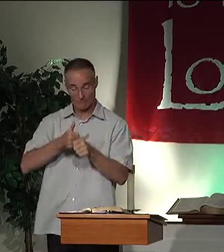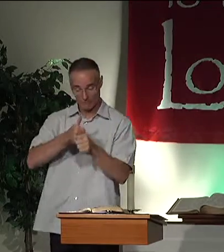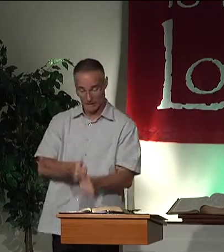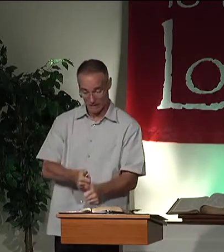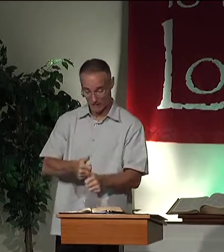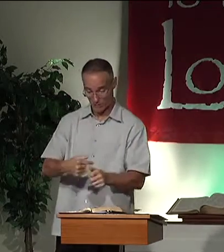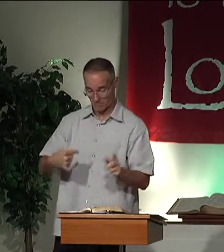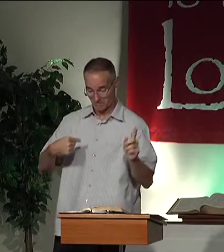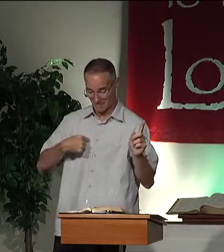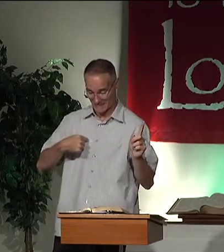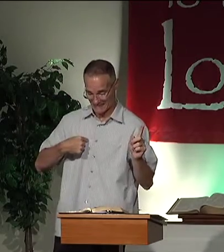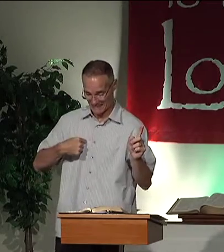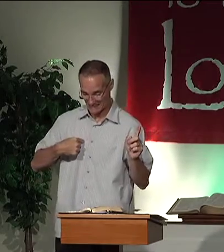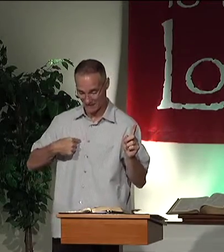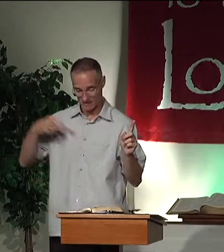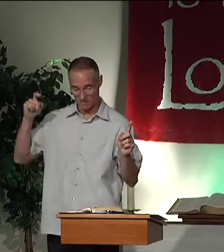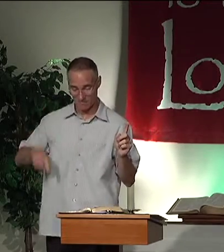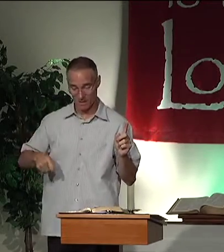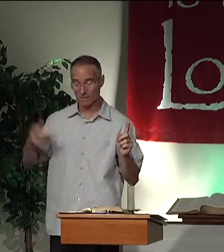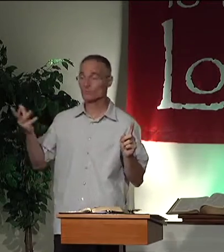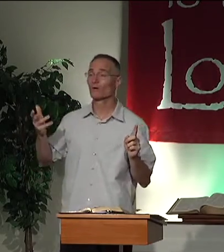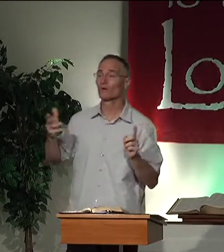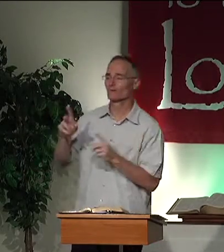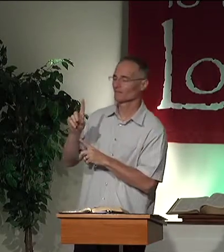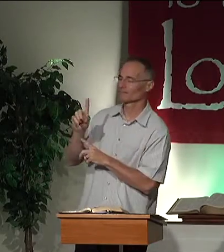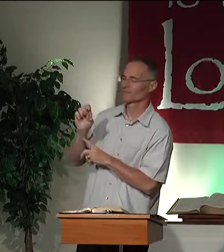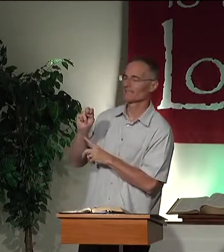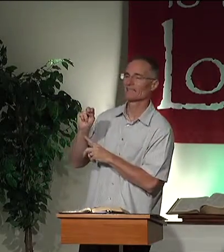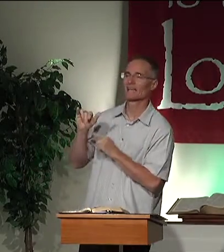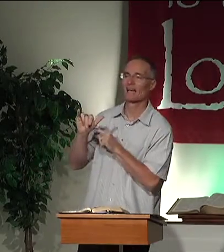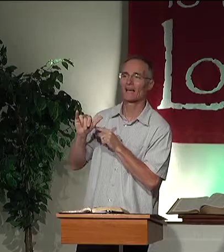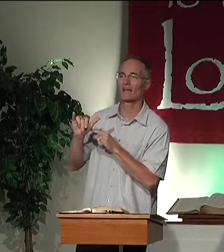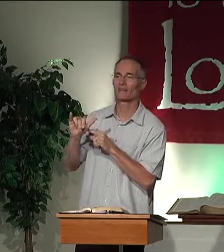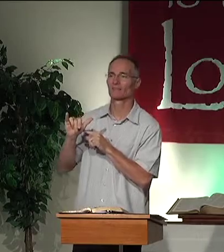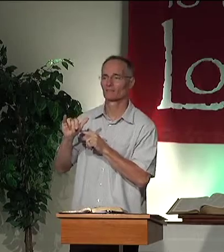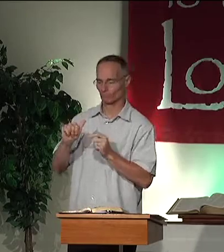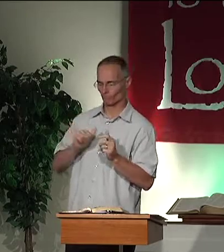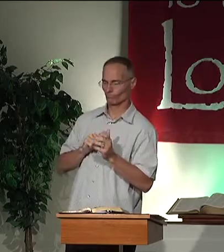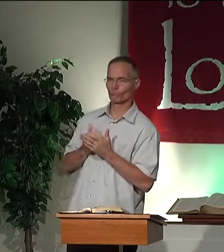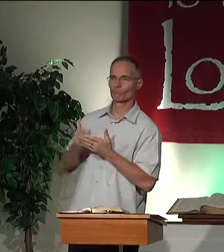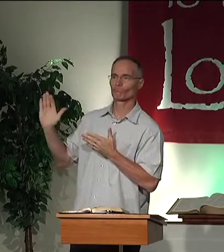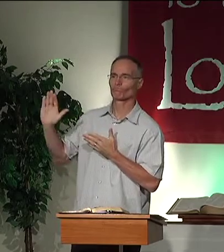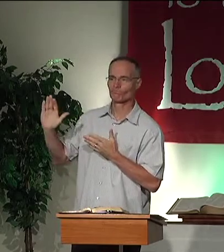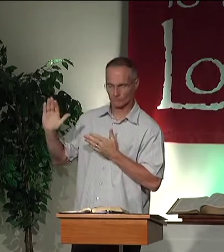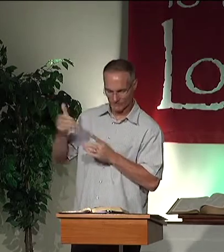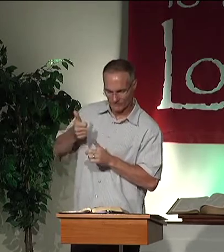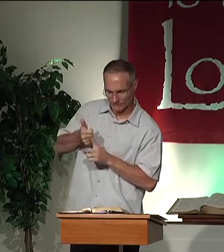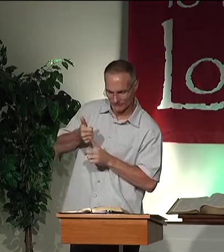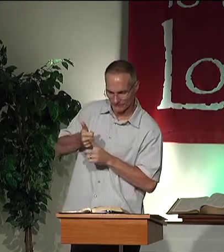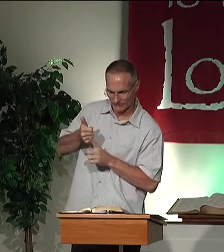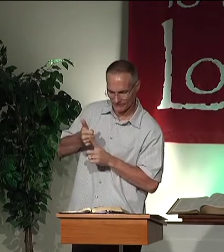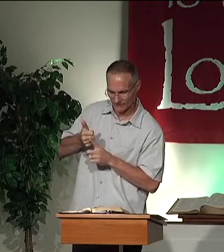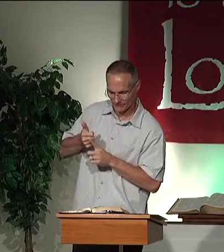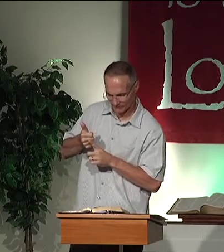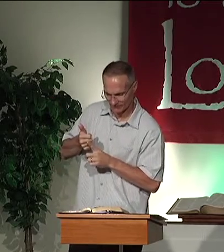said, If anyone would come after me, he must deny, reject himself,